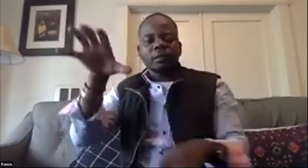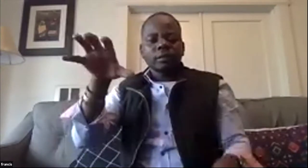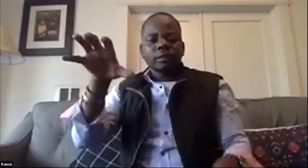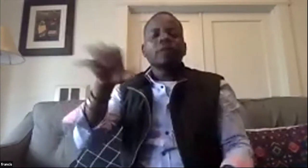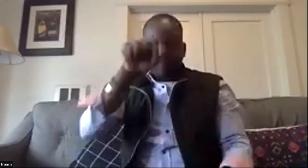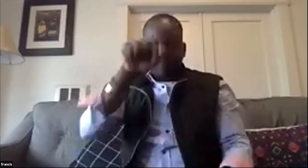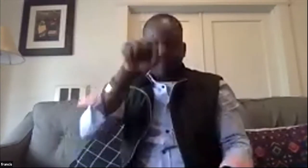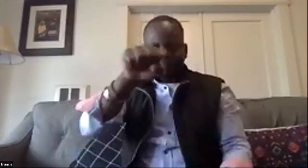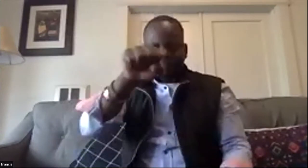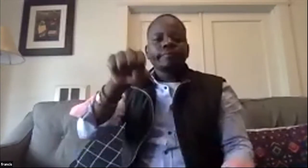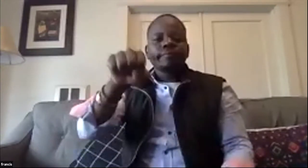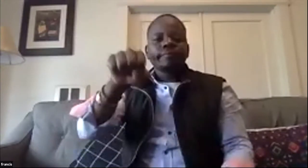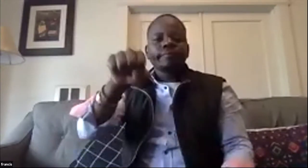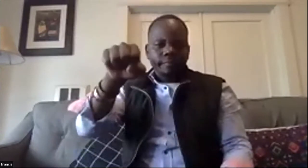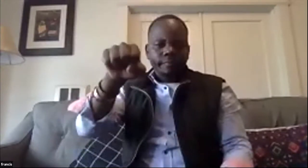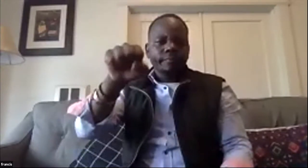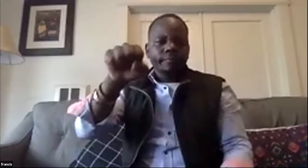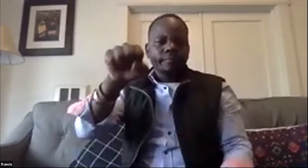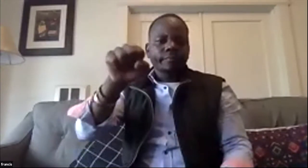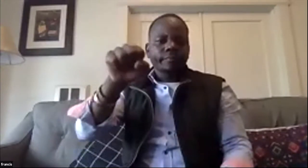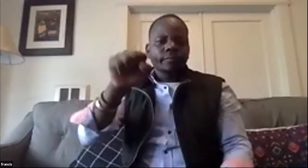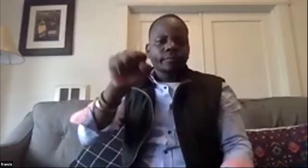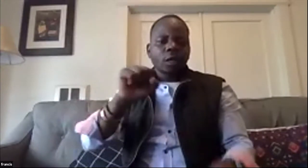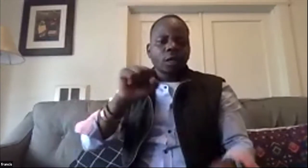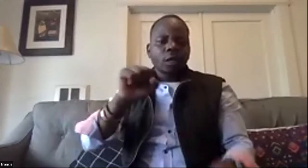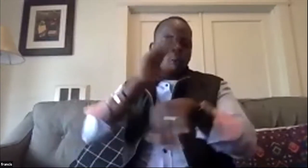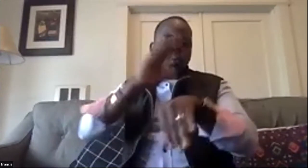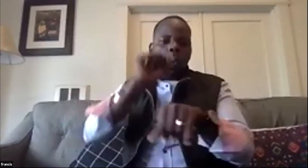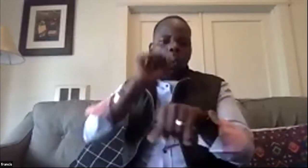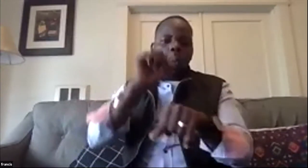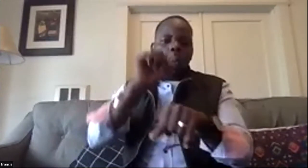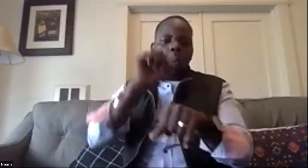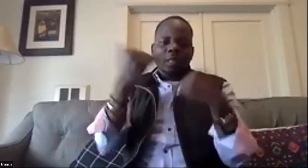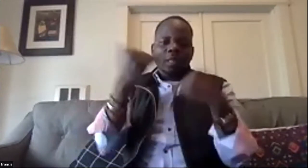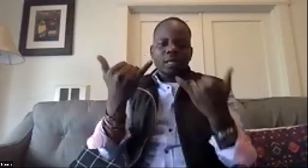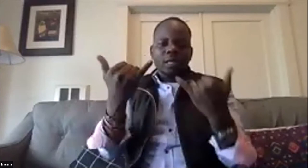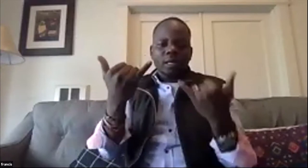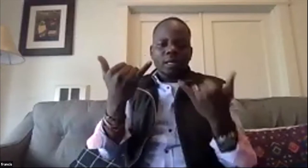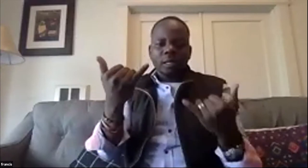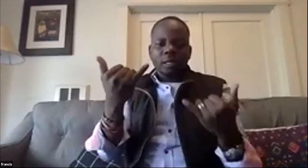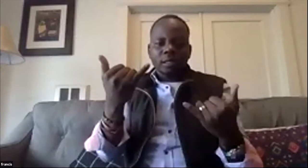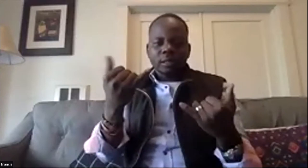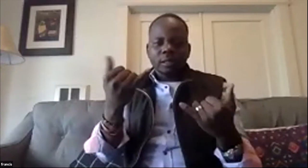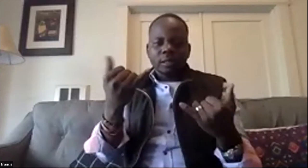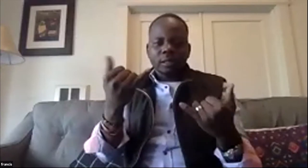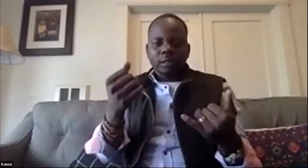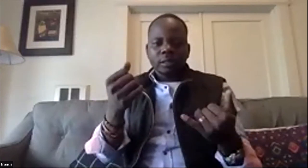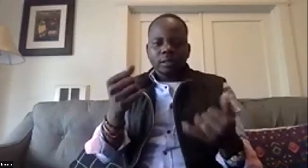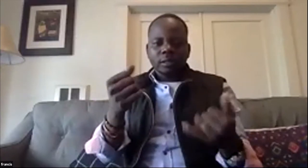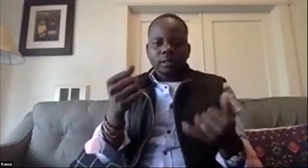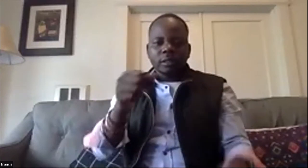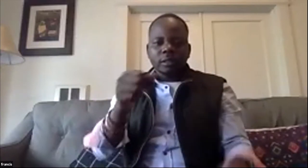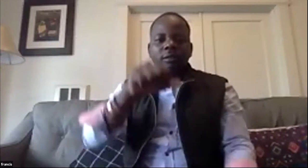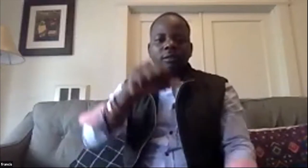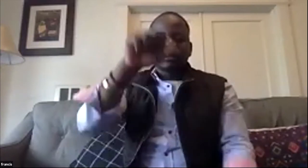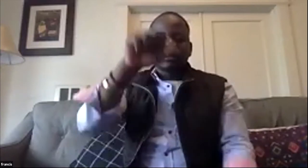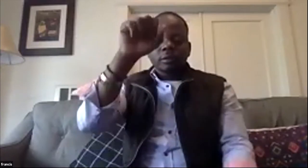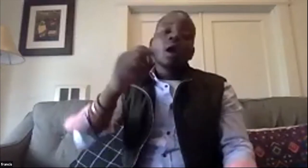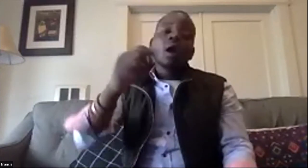in different cities yeah two but but one will be near the school and hospital one safe